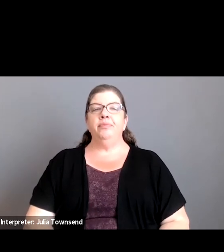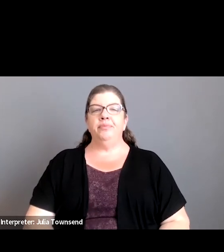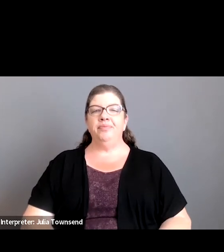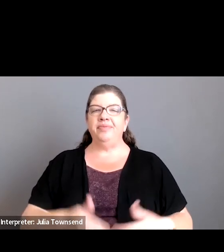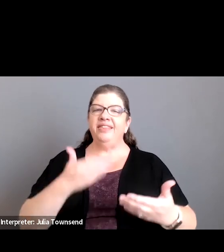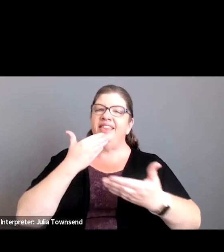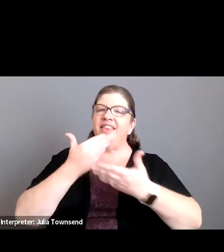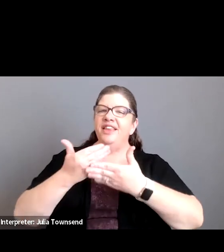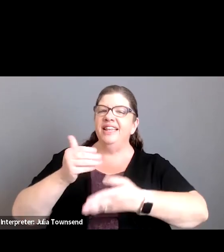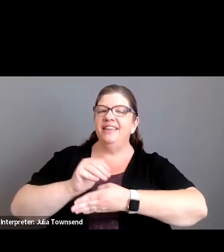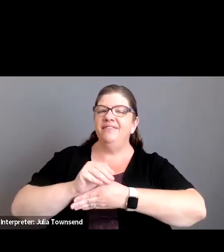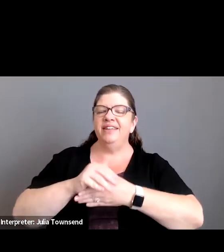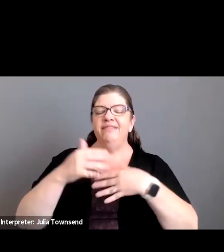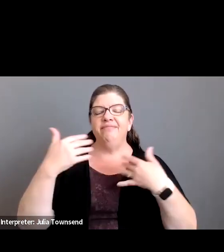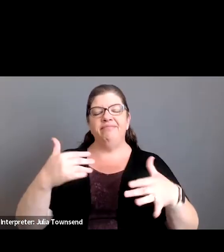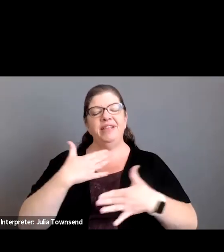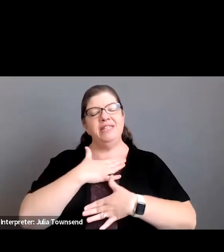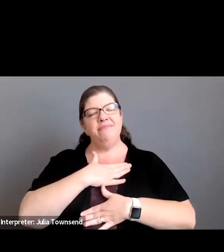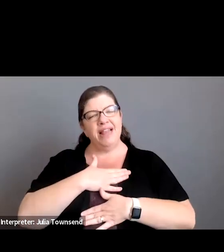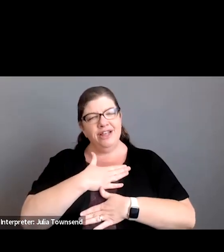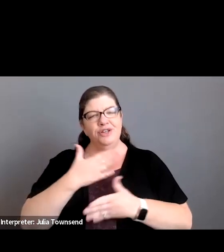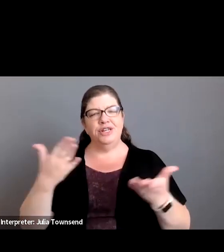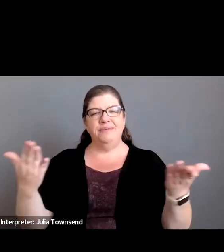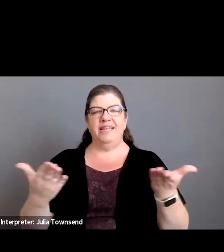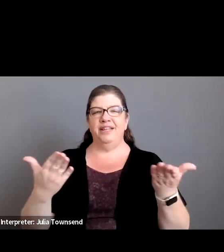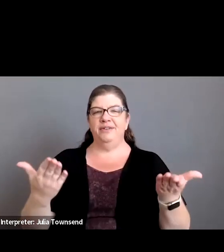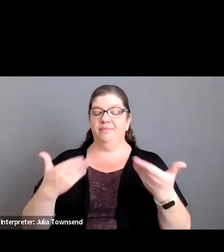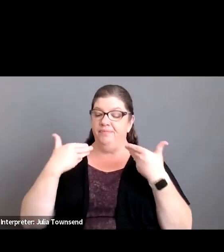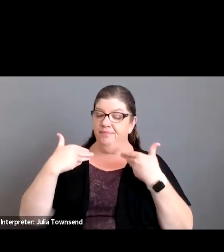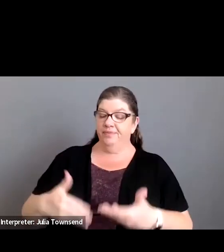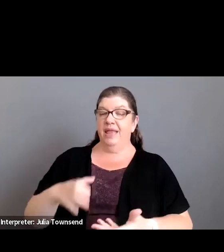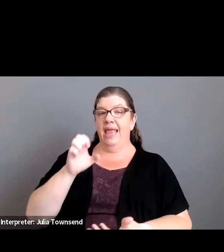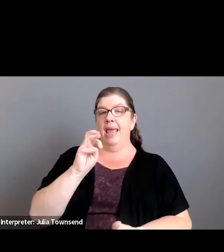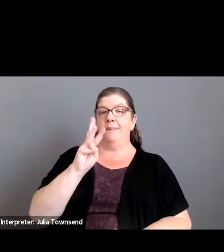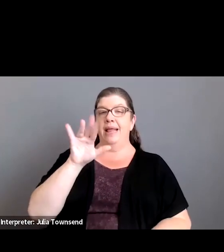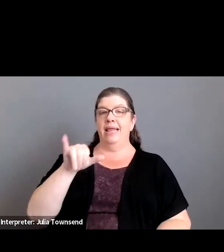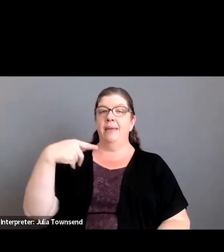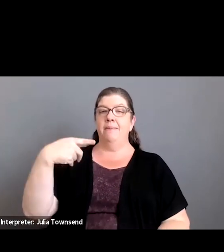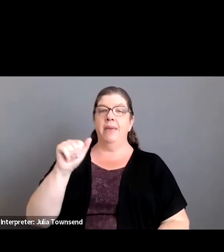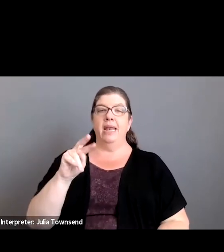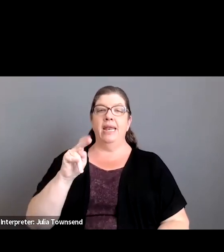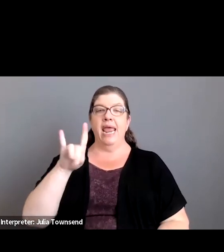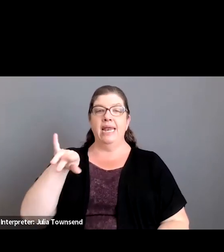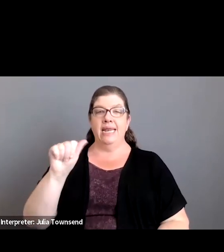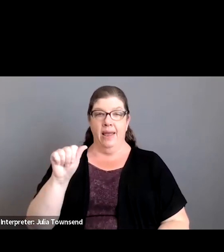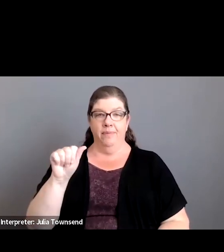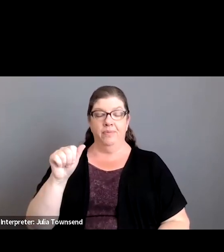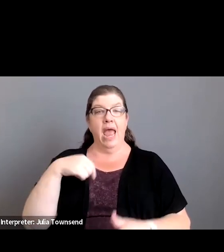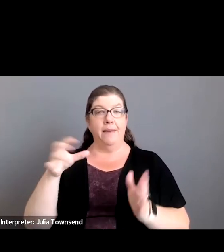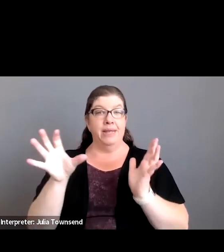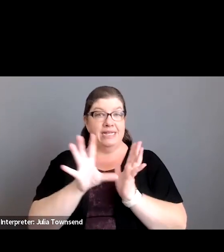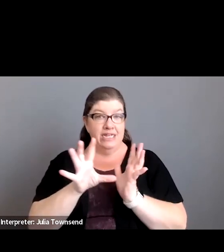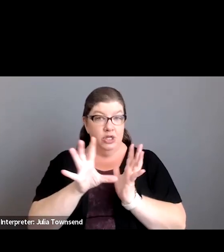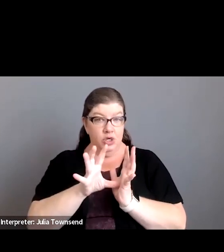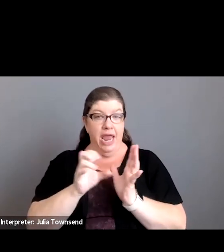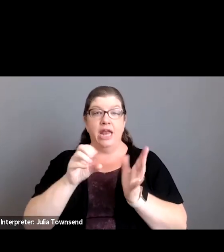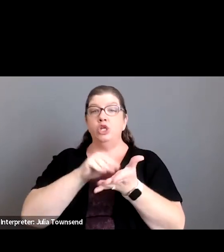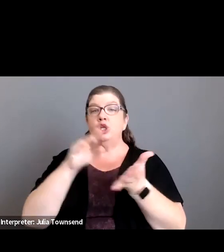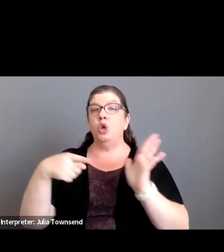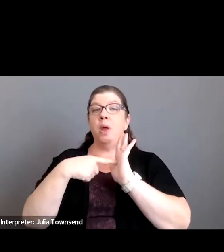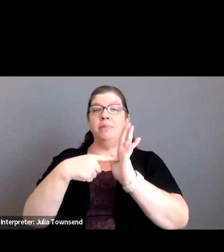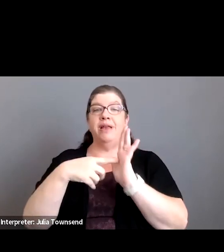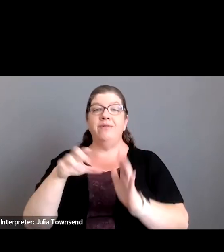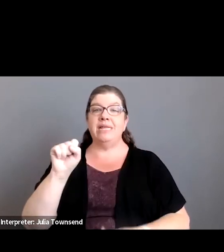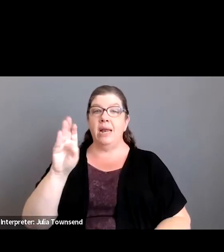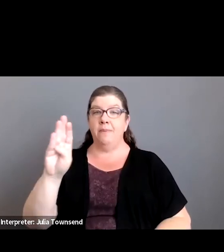good evening it's a pleasure to be here my name is emily pineda i am a senior and the student representative for